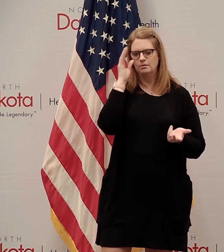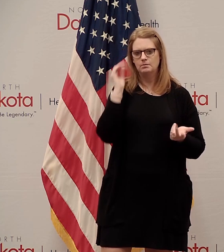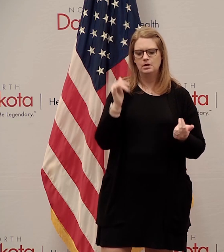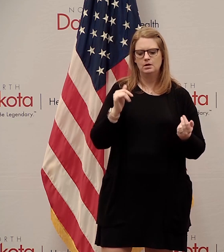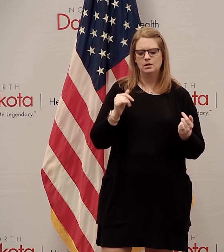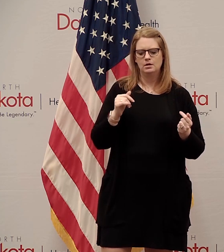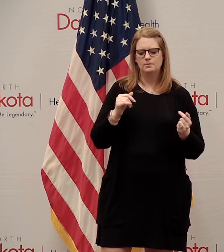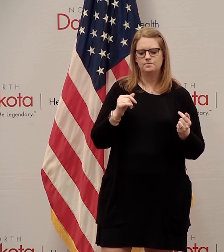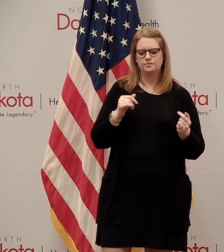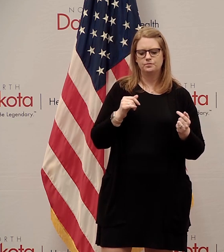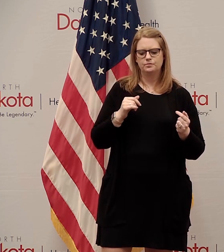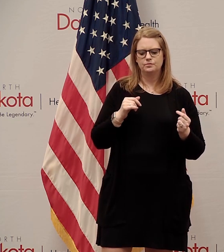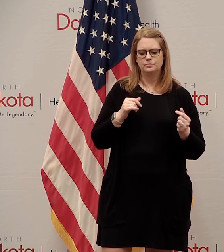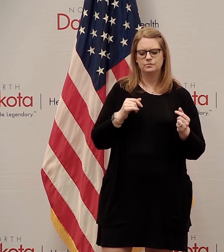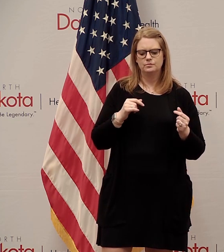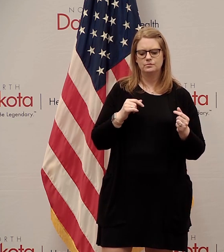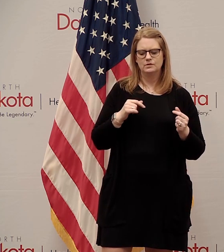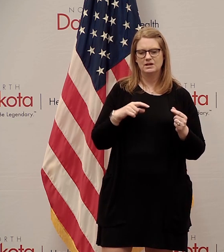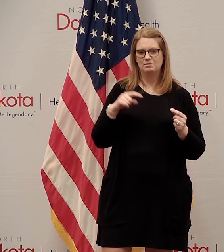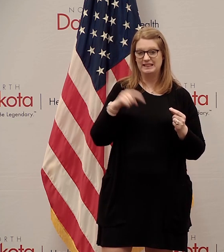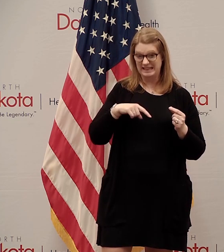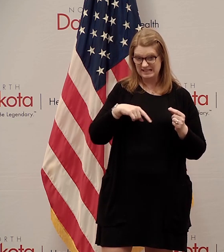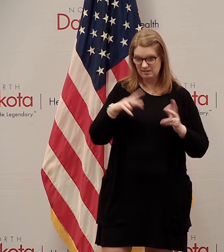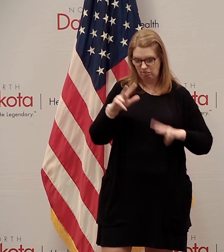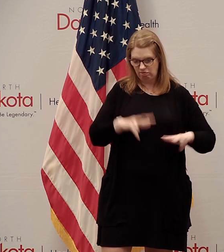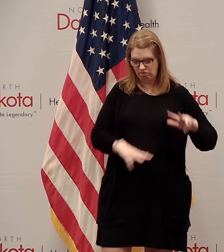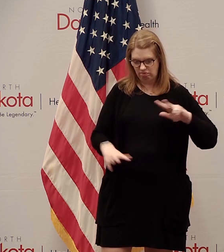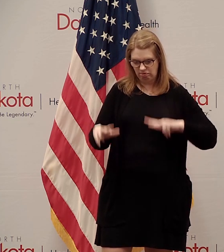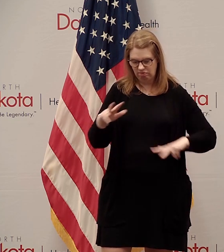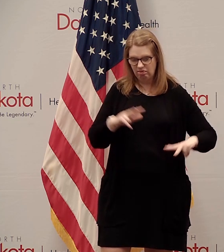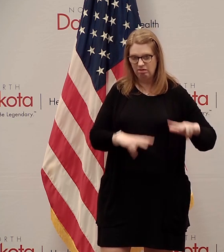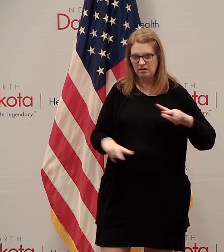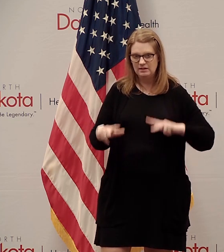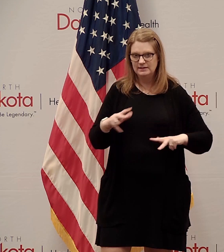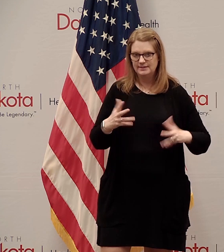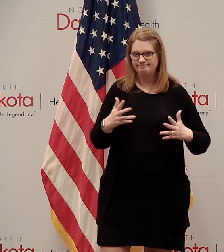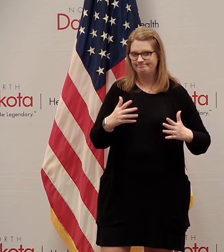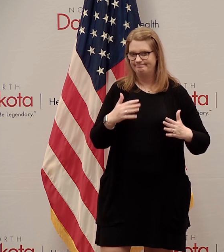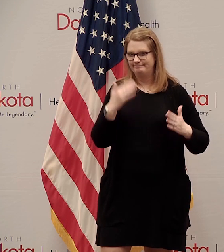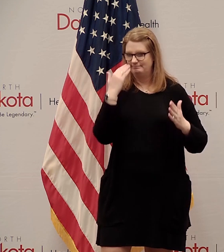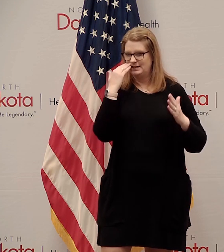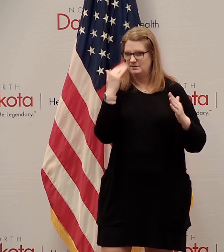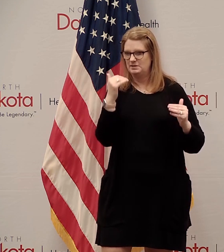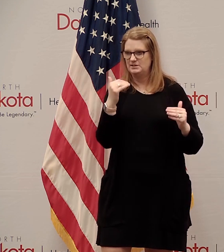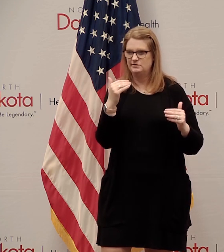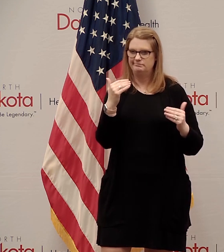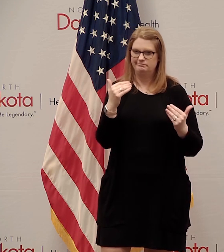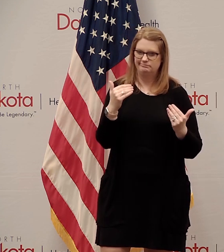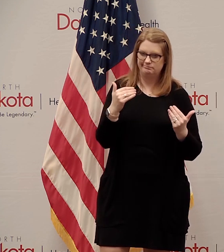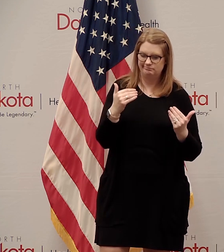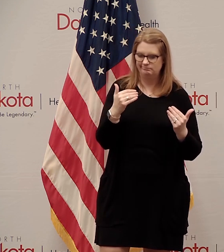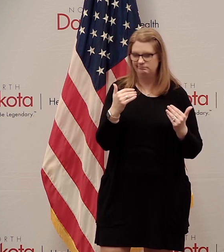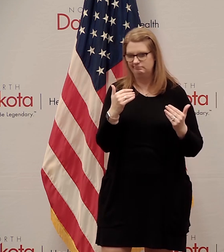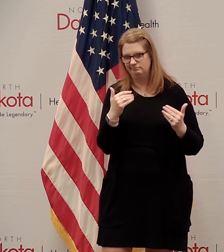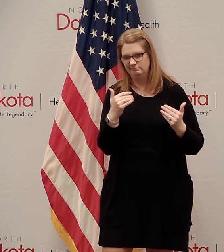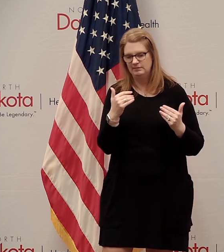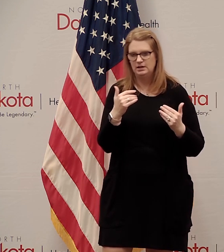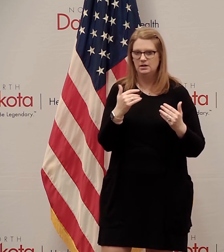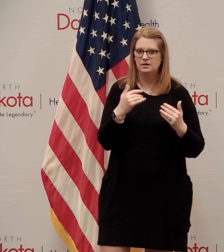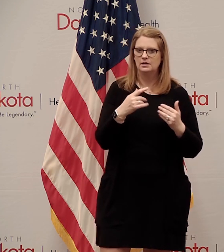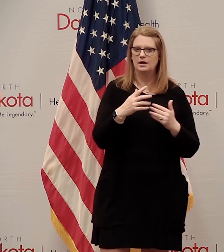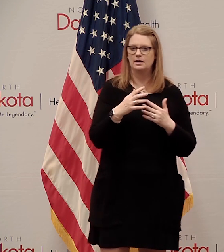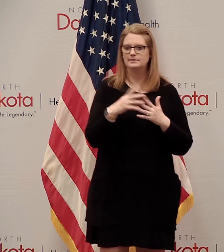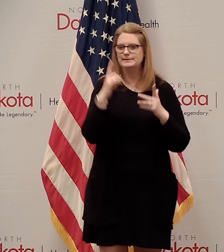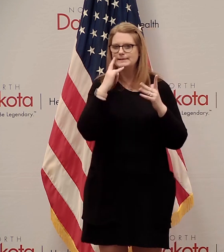in this, dealing with something with this much uncertainty, having an expectation probably could either lead to making a decision with too much